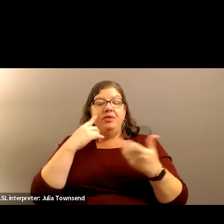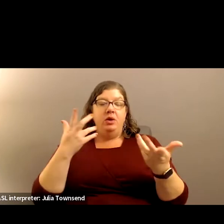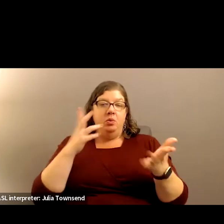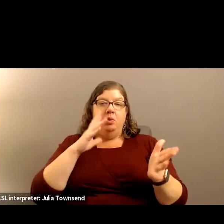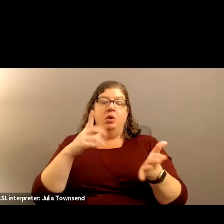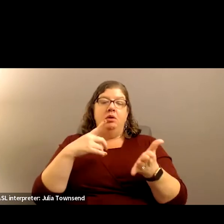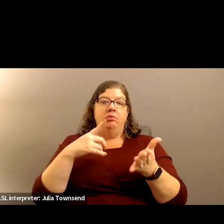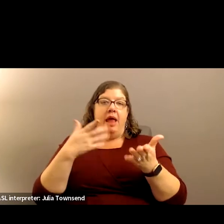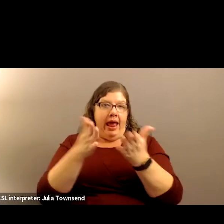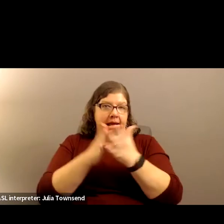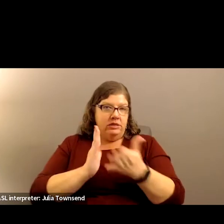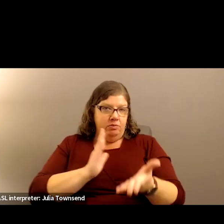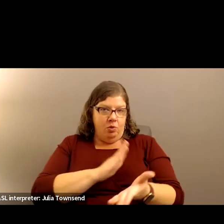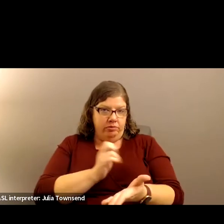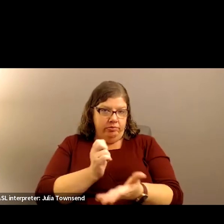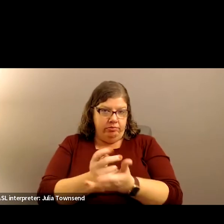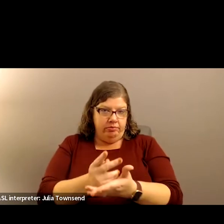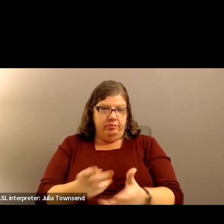board.